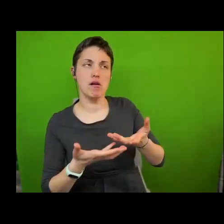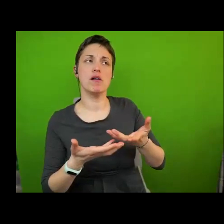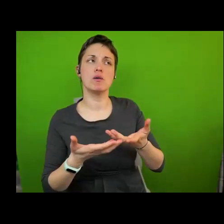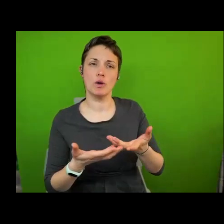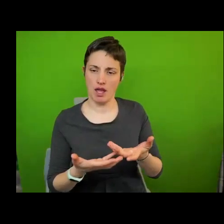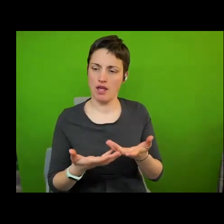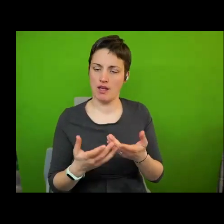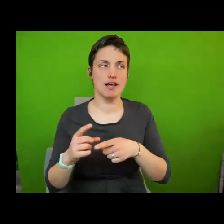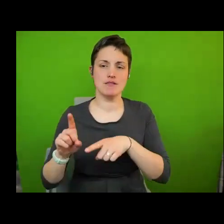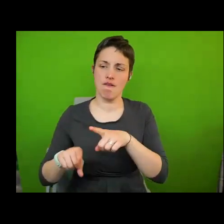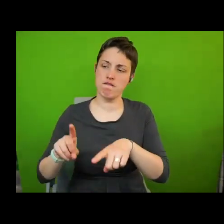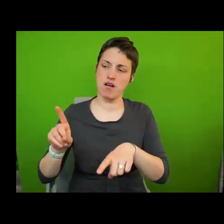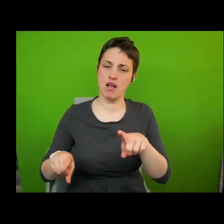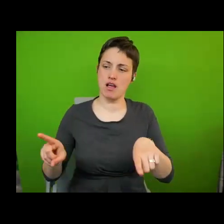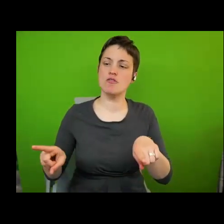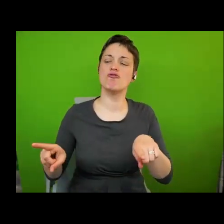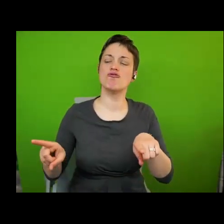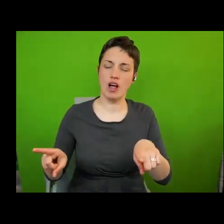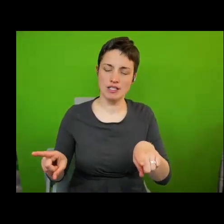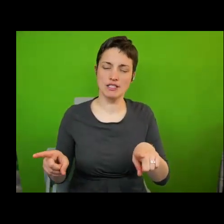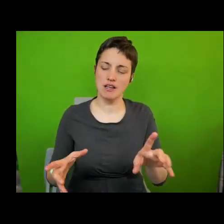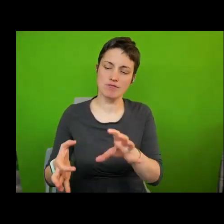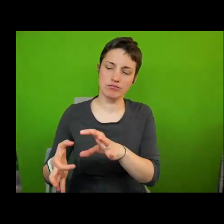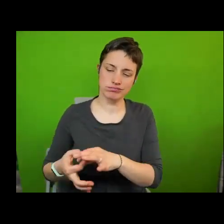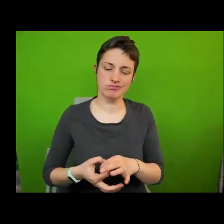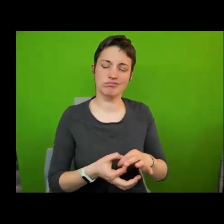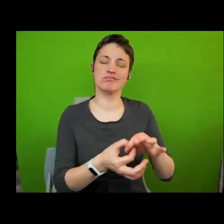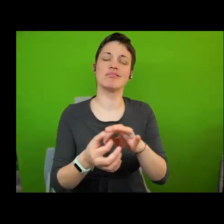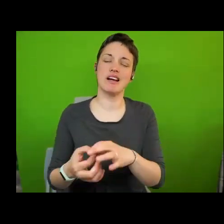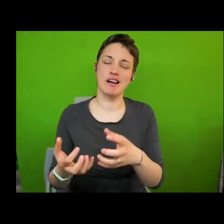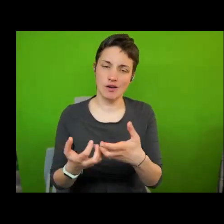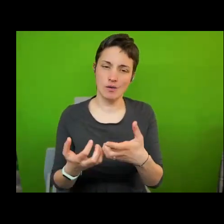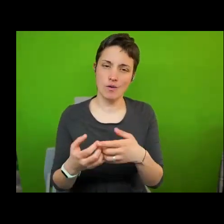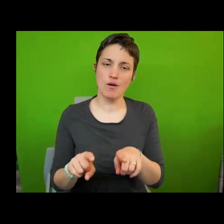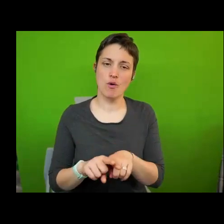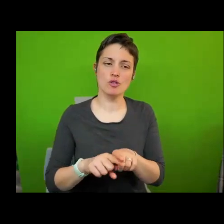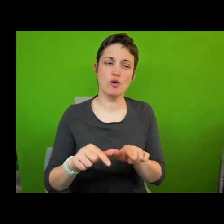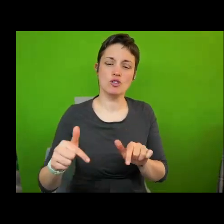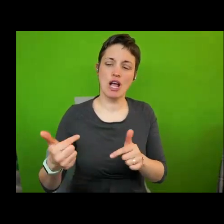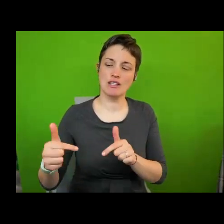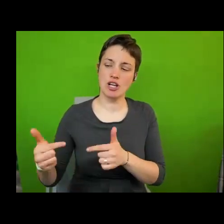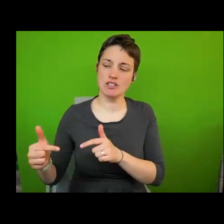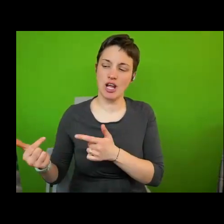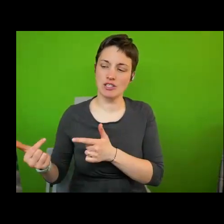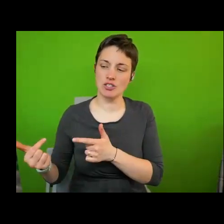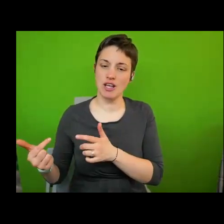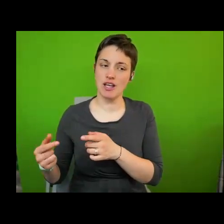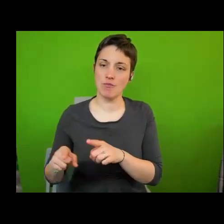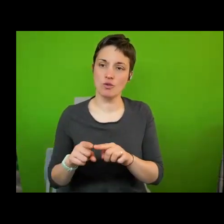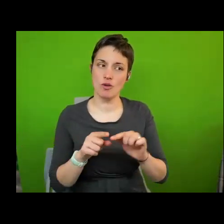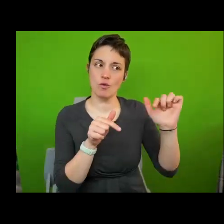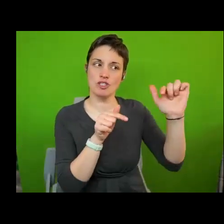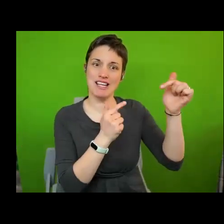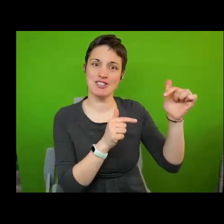in universality and in doing so of course the challenge the primacy of the nation-state as the problem solver